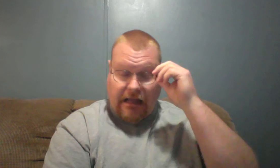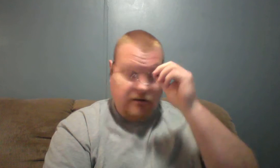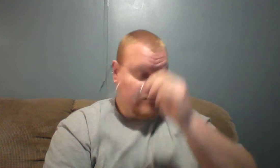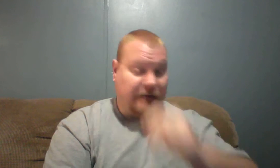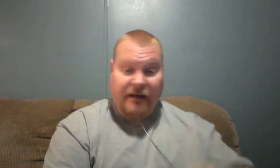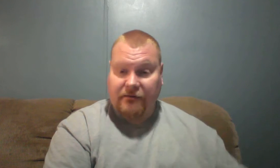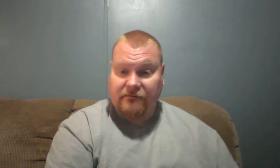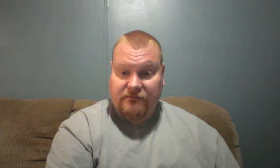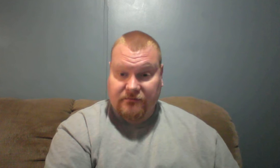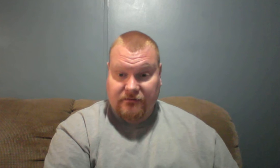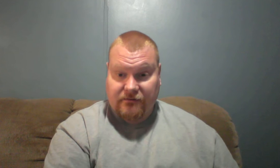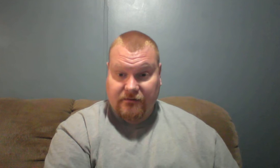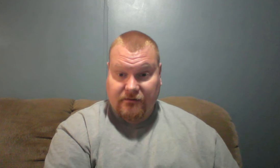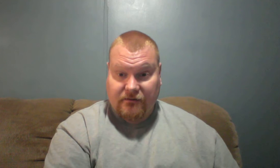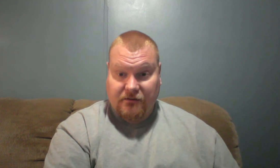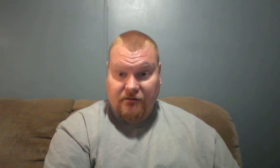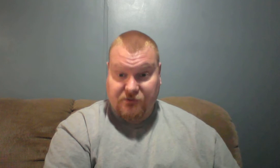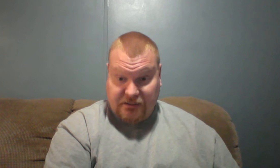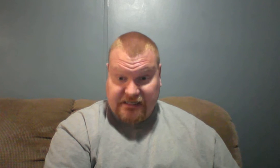Amen. That's what it says.